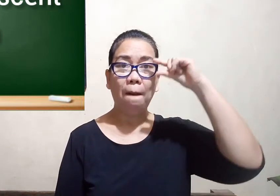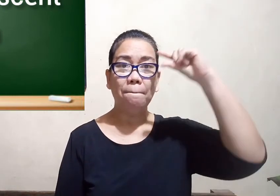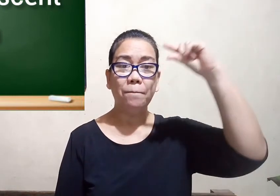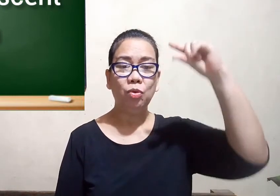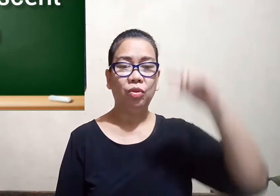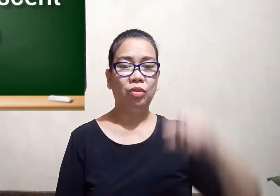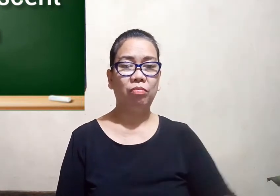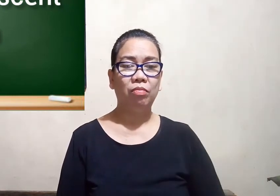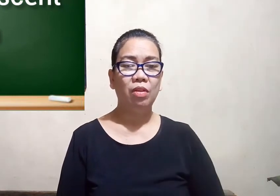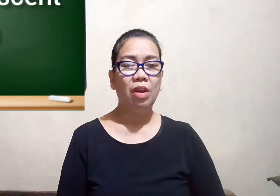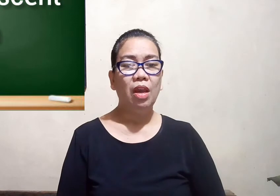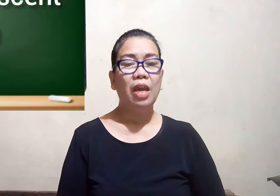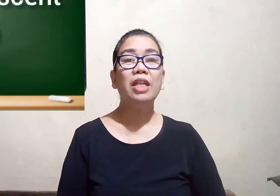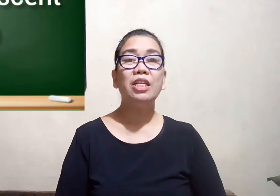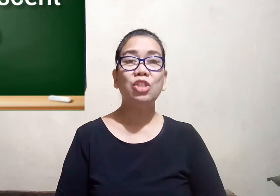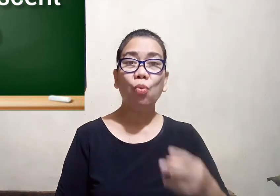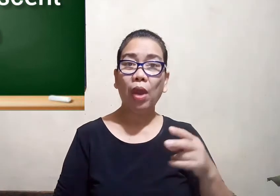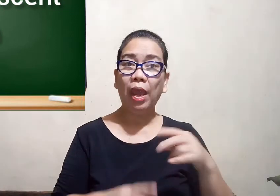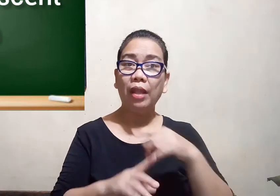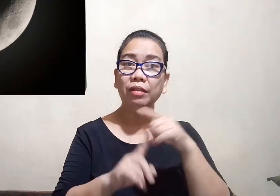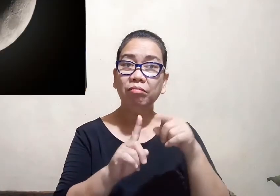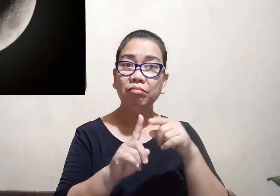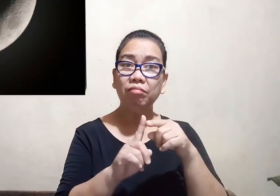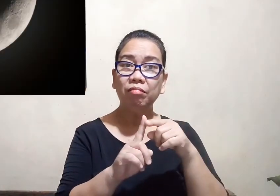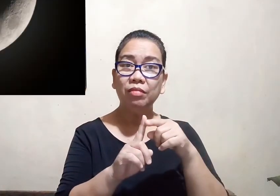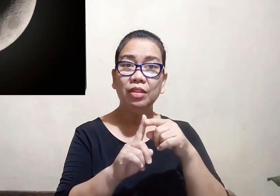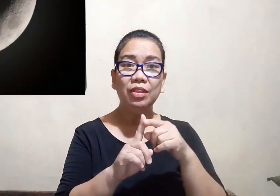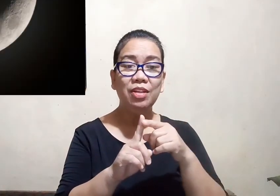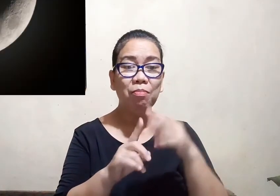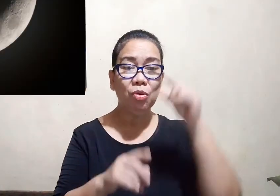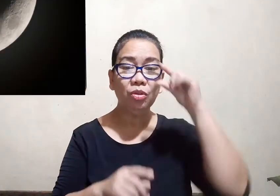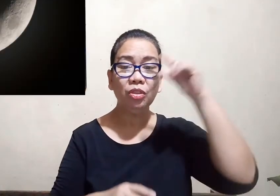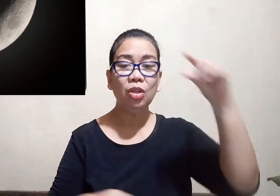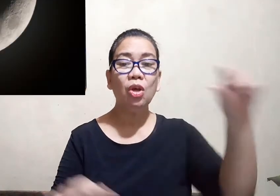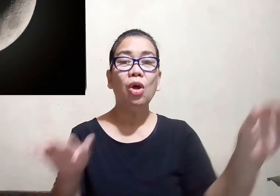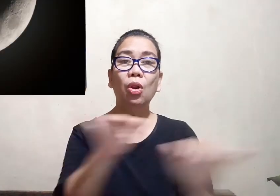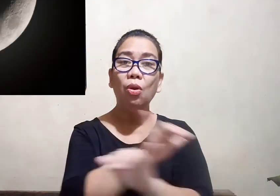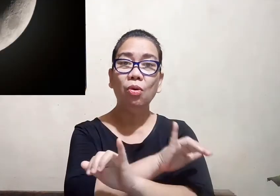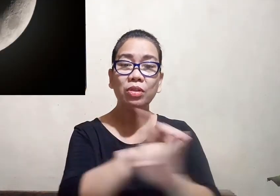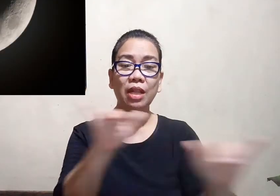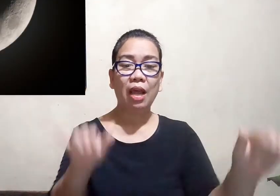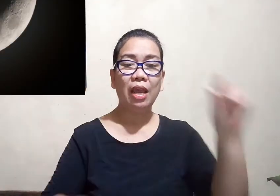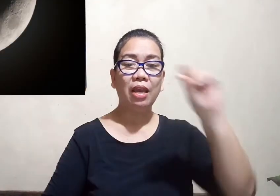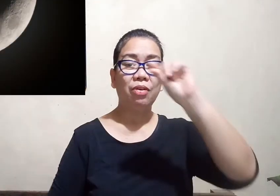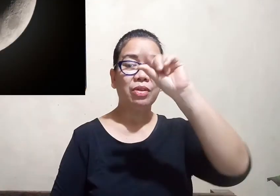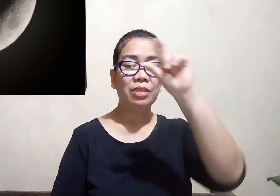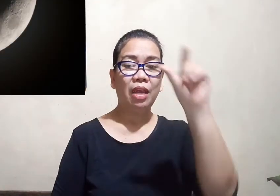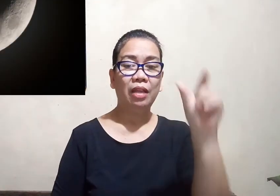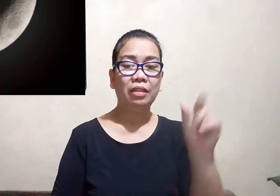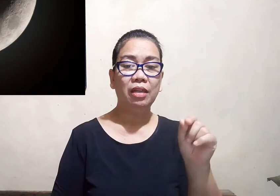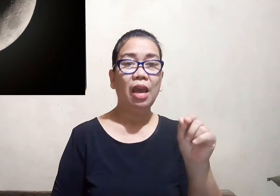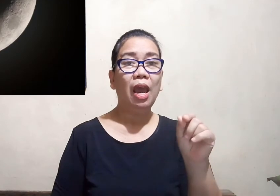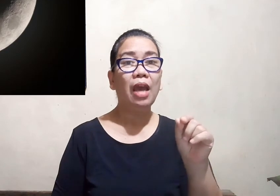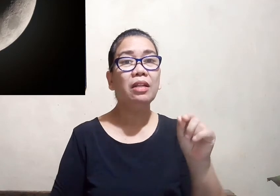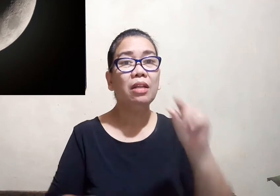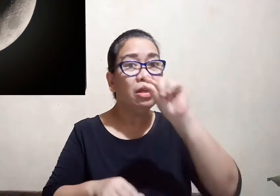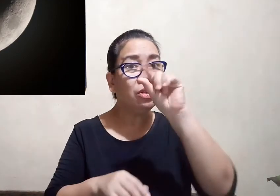moon it is when the moon looks like a crescent and the